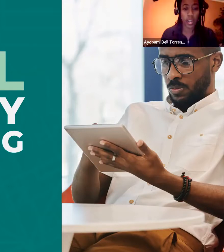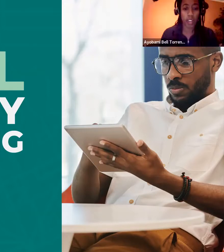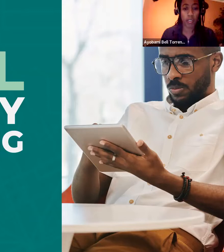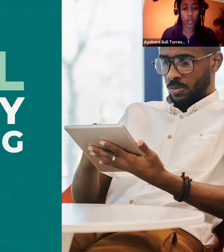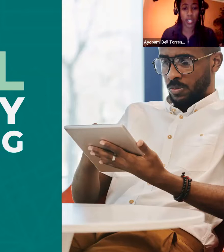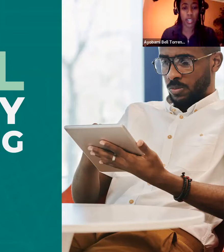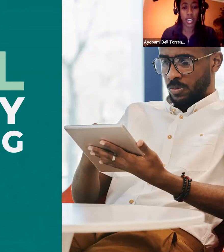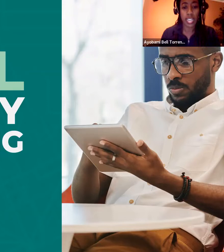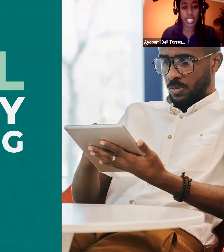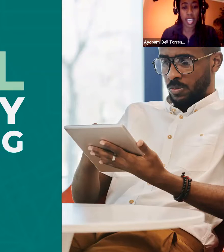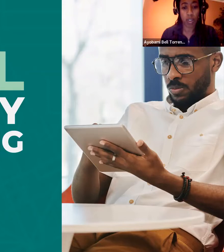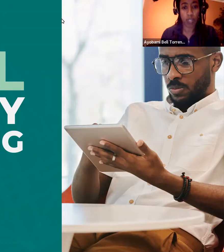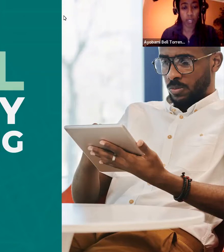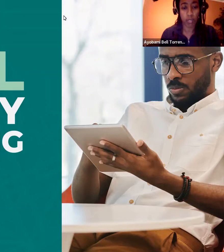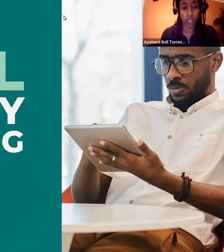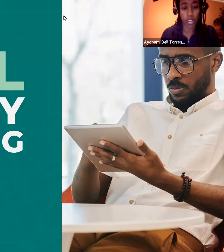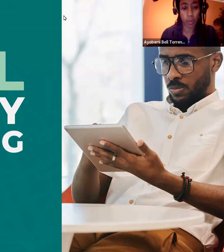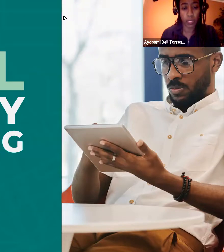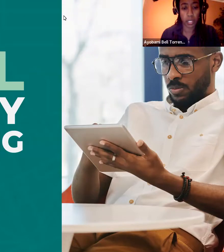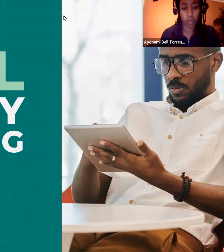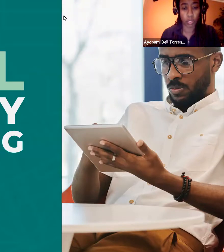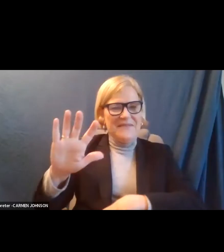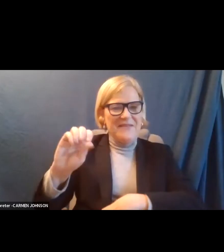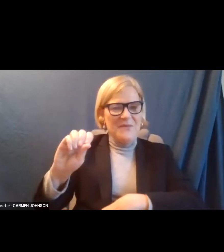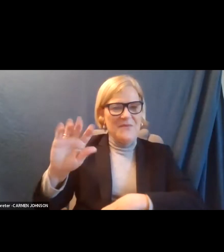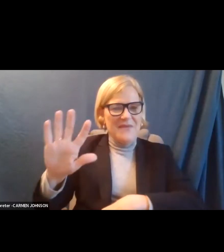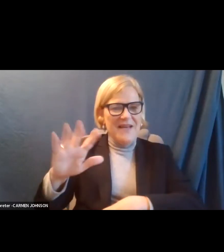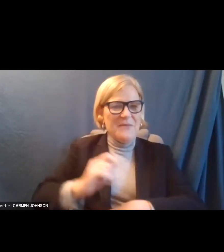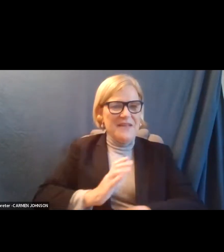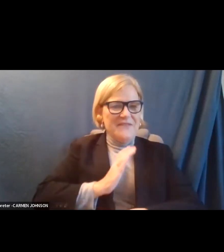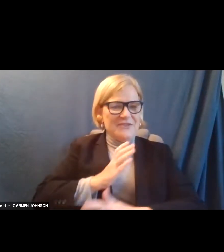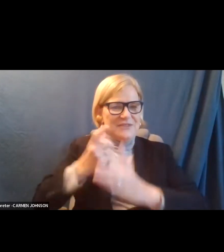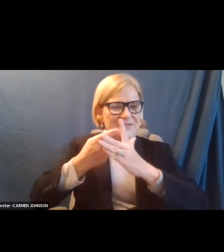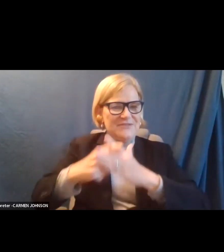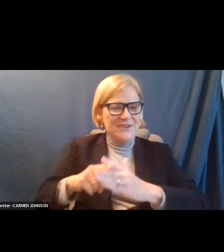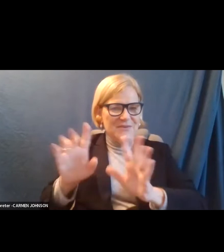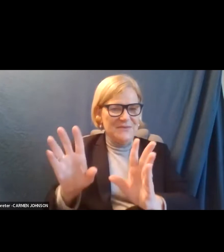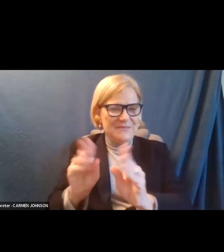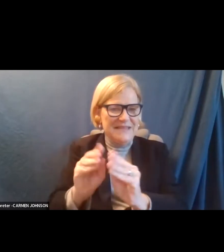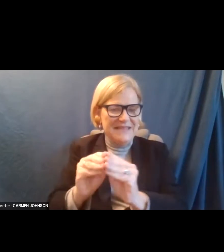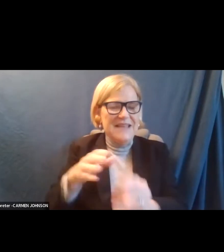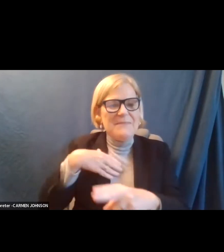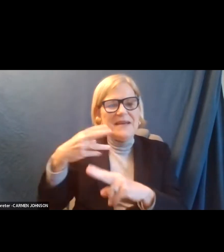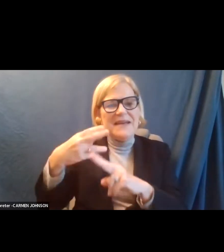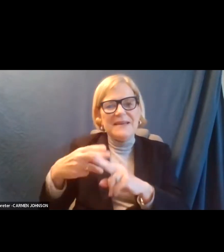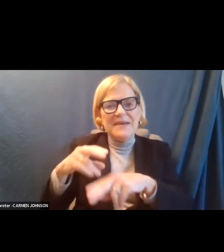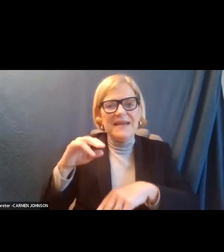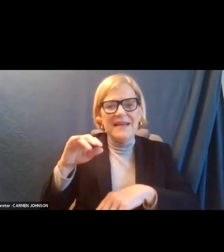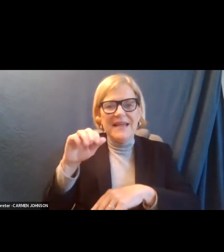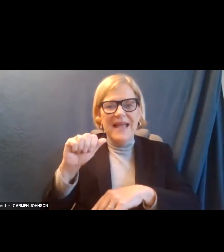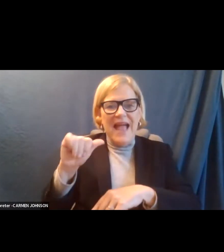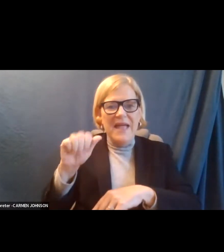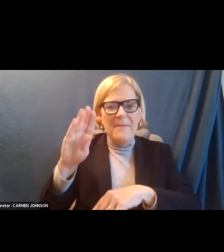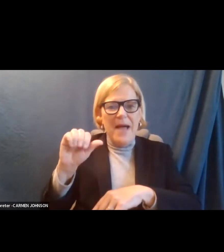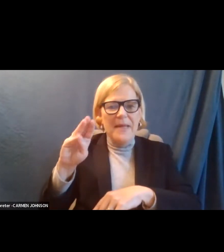All right, everyone, it is now five oh five, I would like to officially start our meeting. My name is Ayabami Bell Torrance